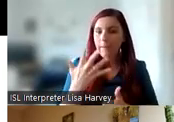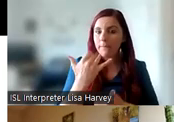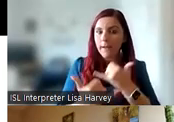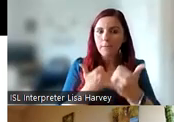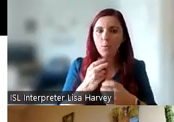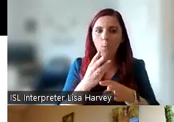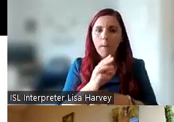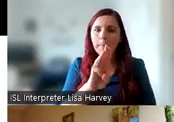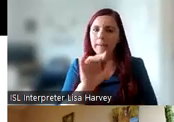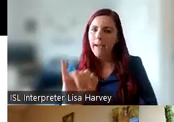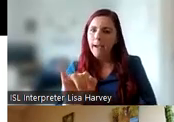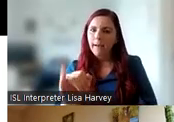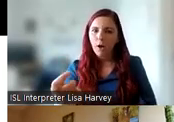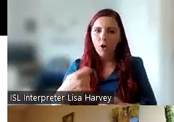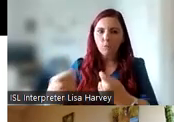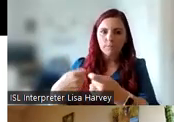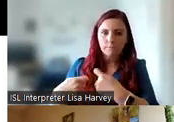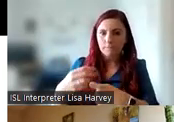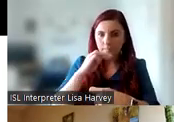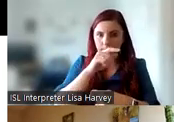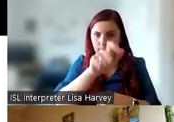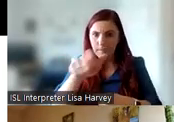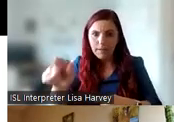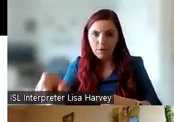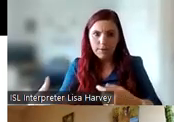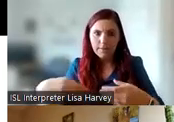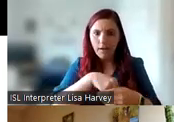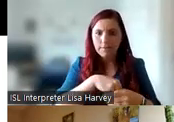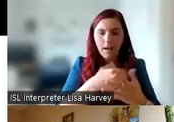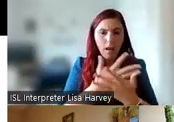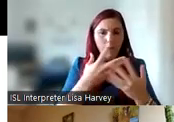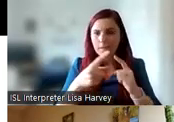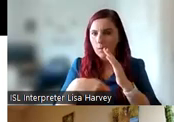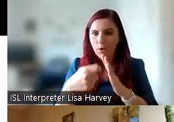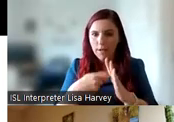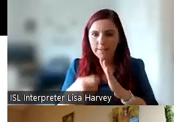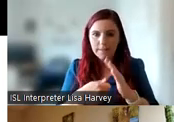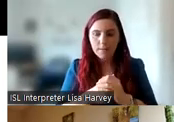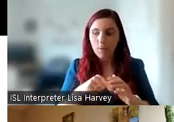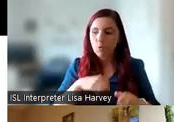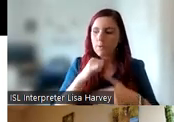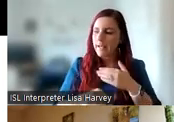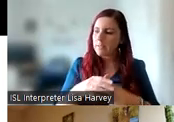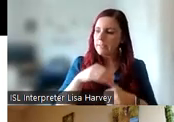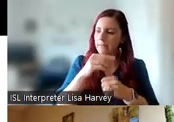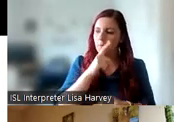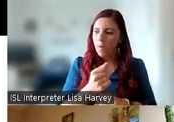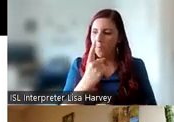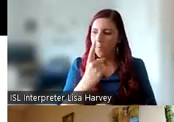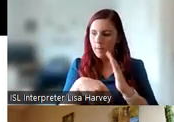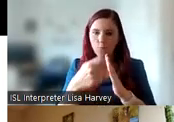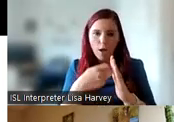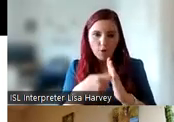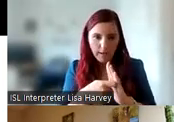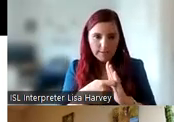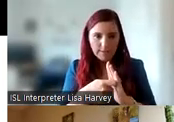contributors or public and patient involvement contributors in lots of different projects. So today I'm going to talk about one of these projects in particular to